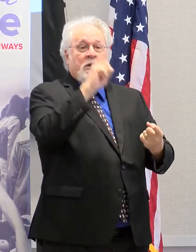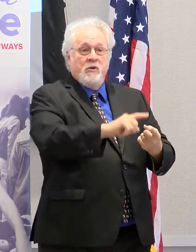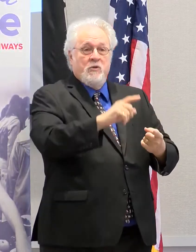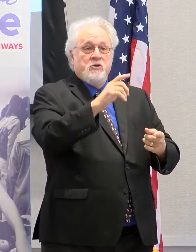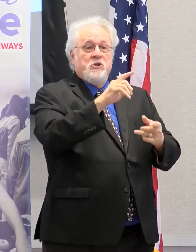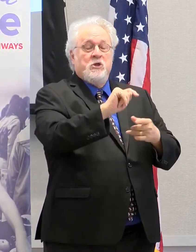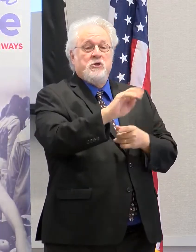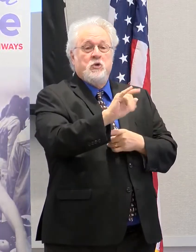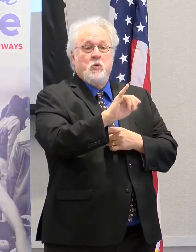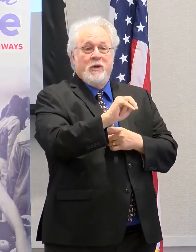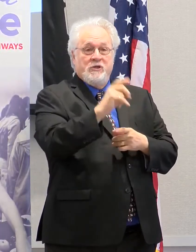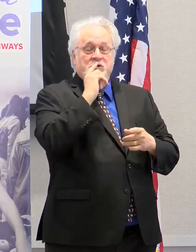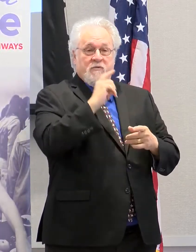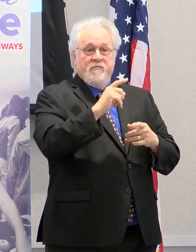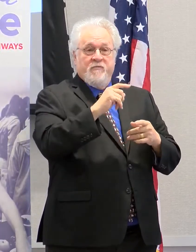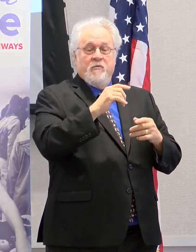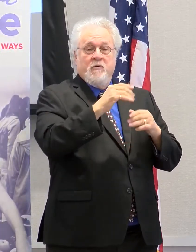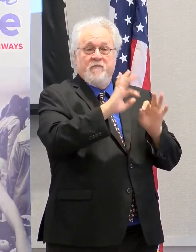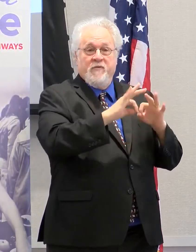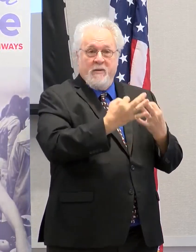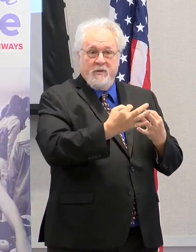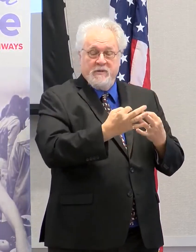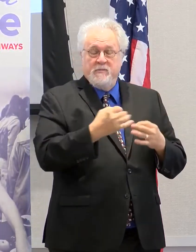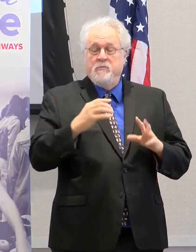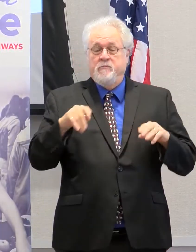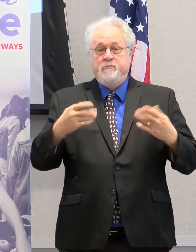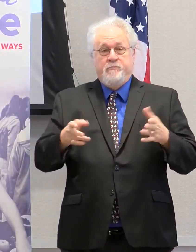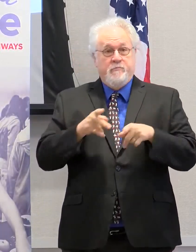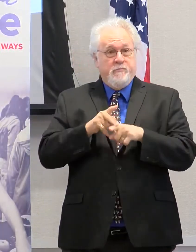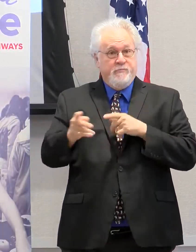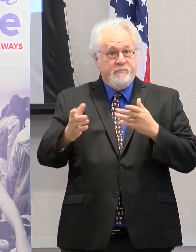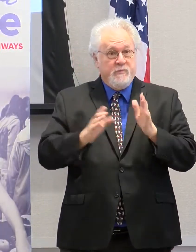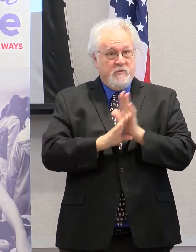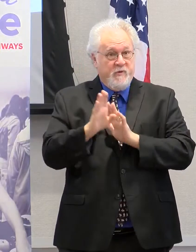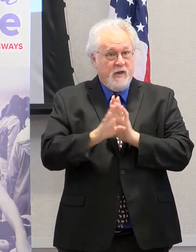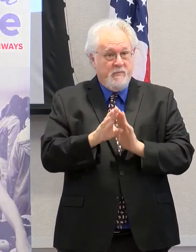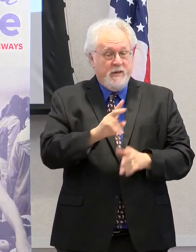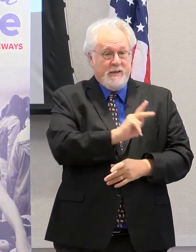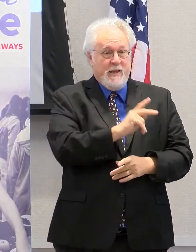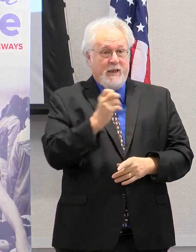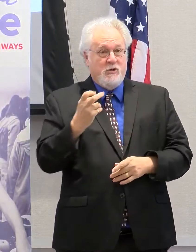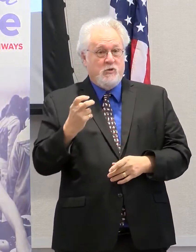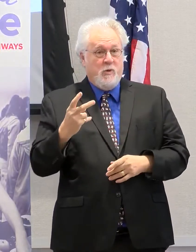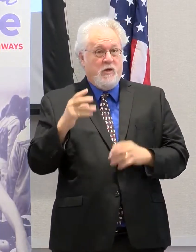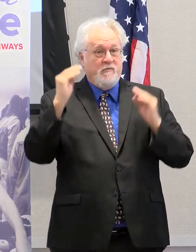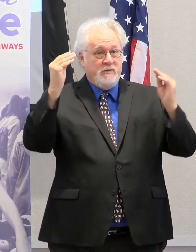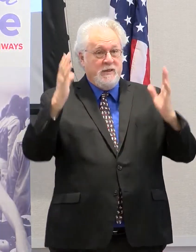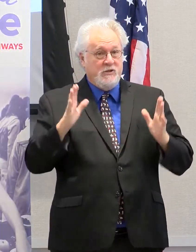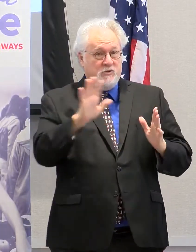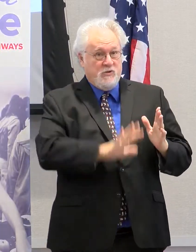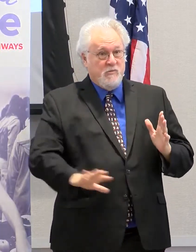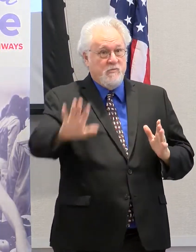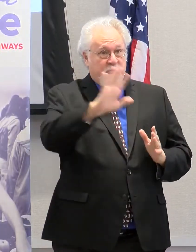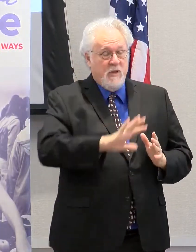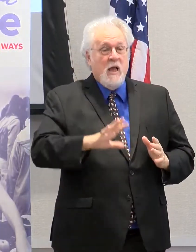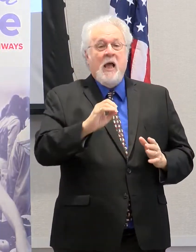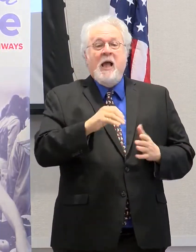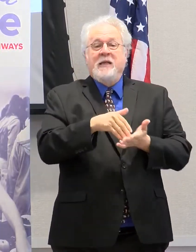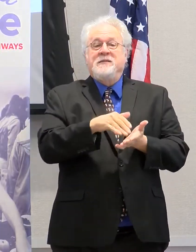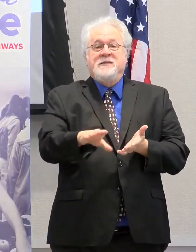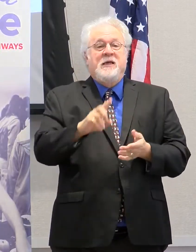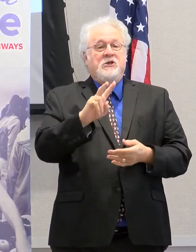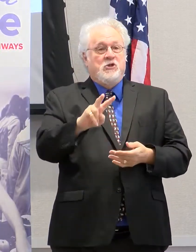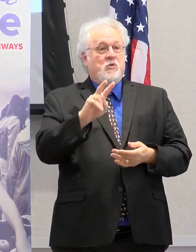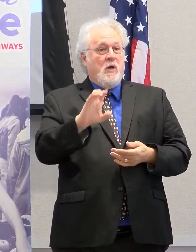families. We provided professional development and training to K-12 faculty across the region and sent